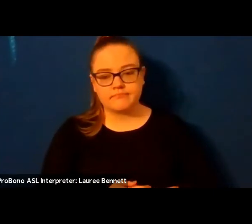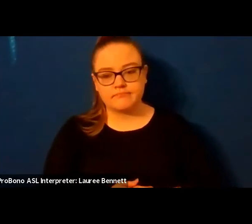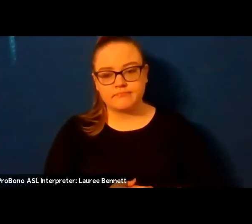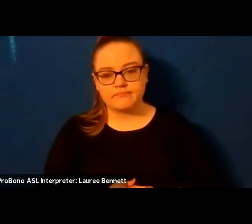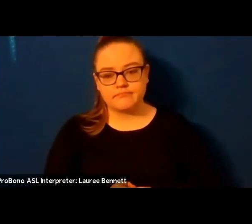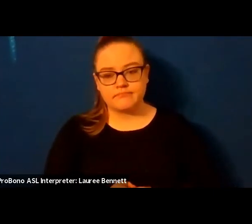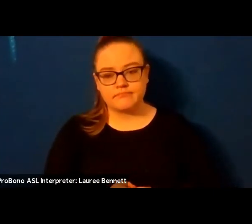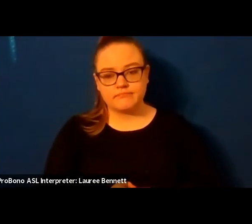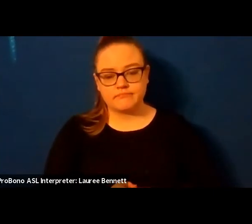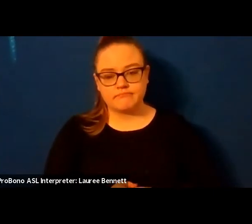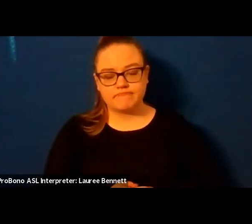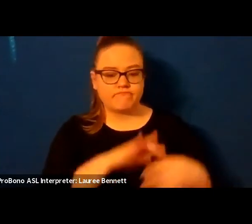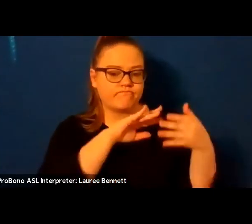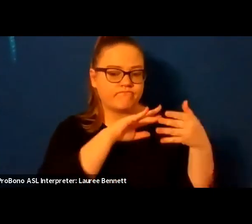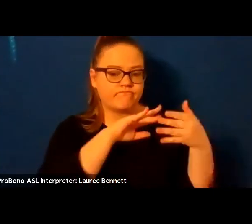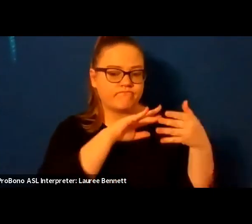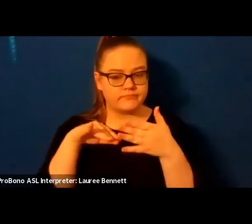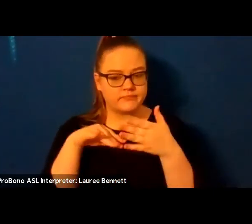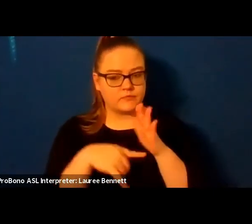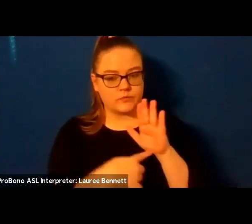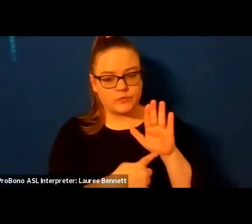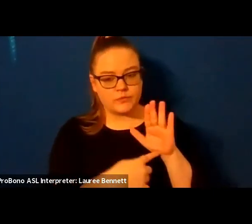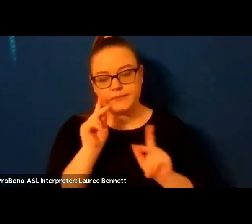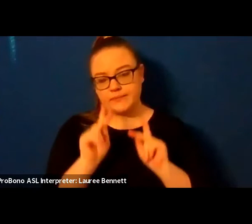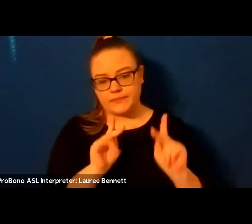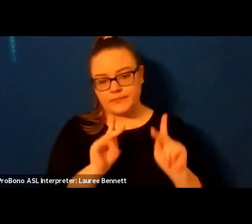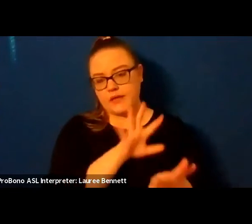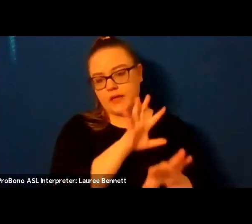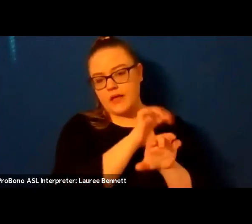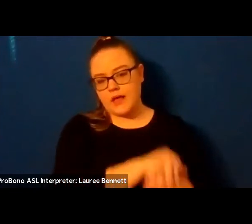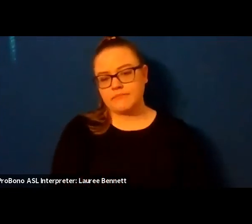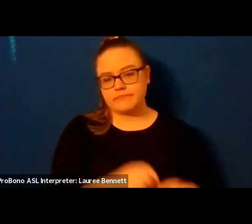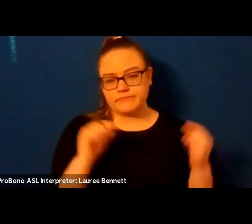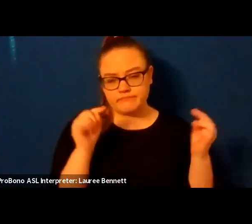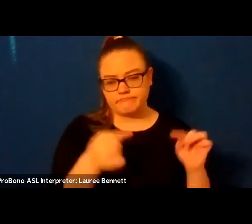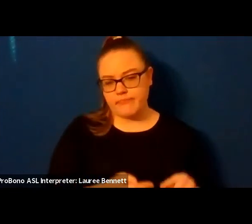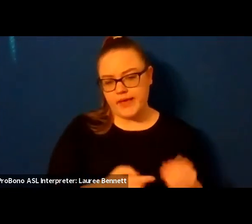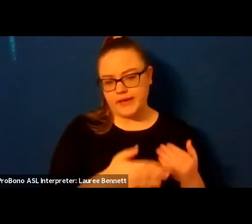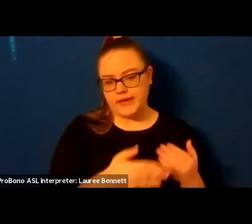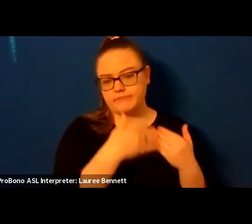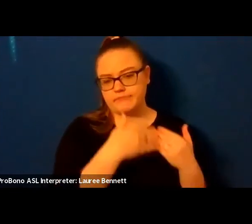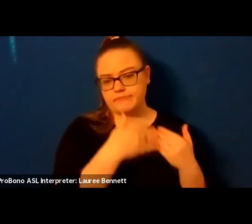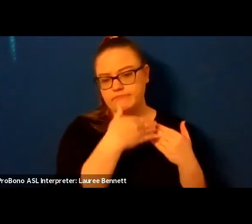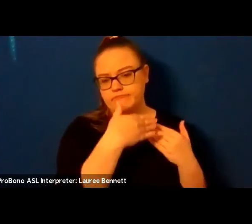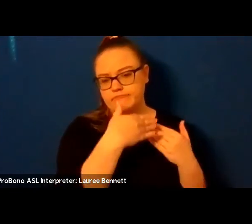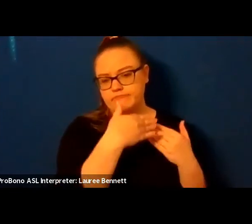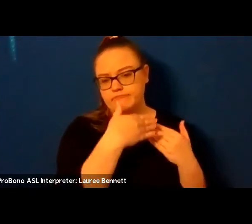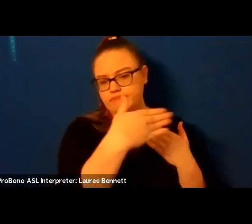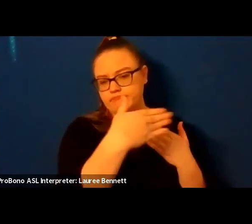studies show people get used to living in pain the doctor says he is smiling